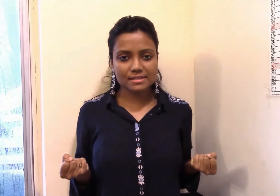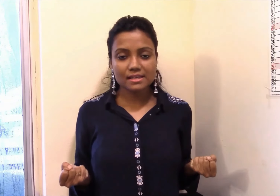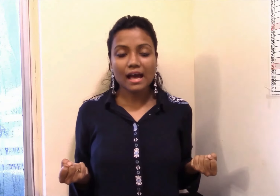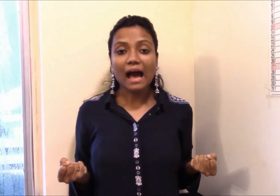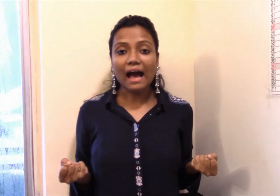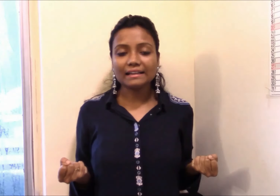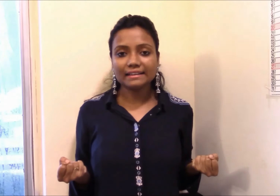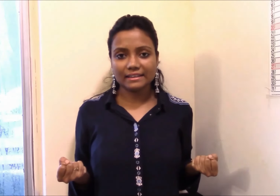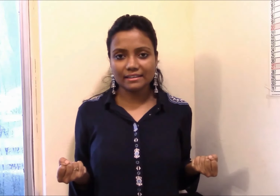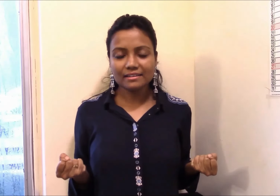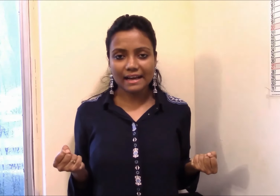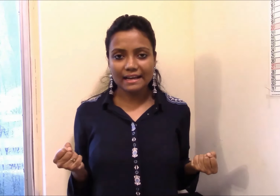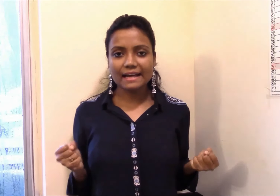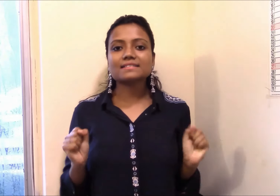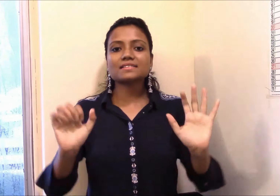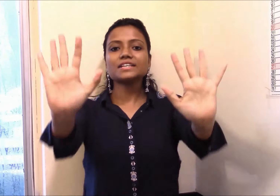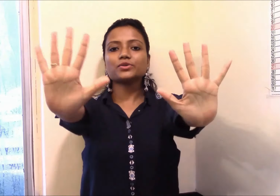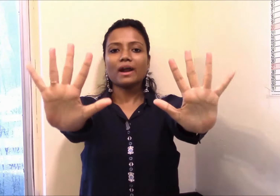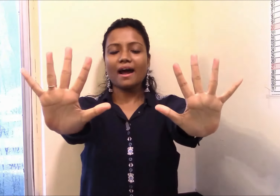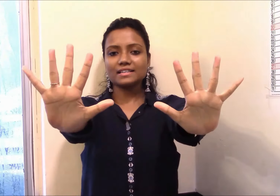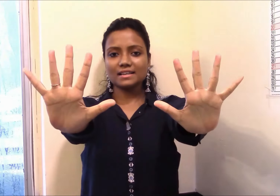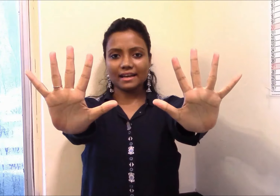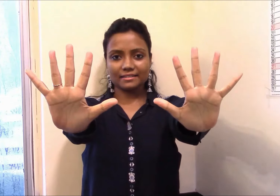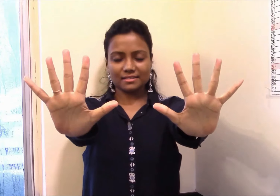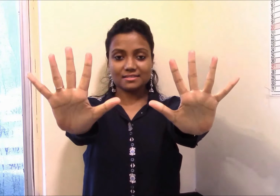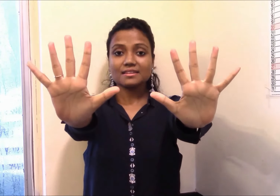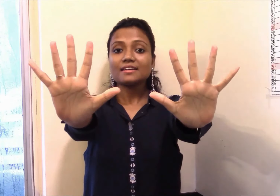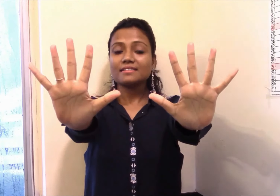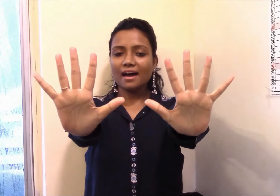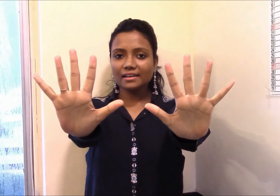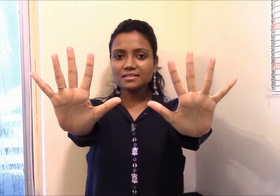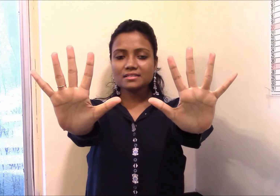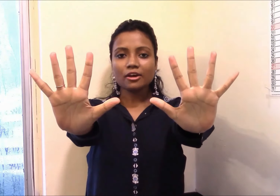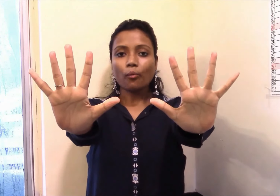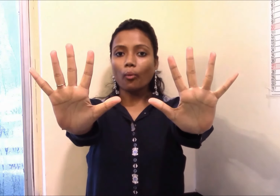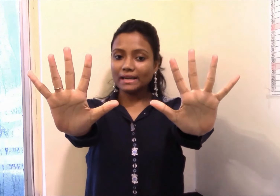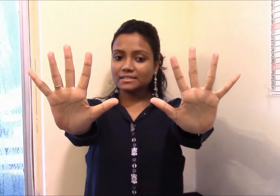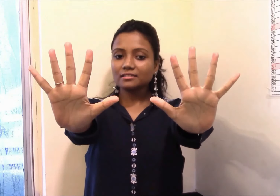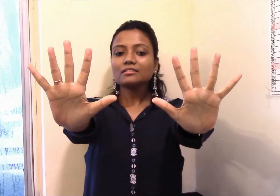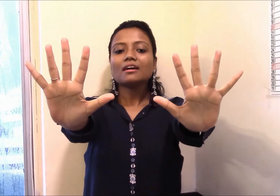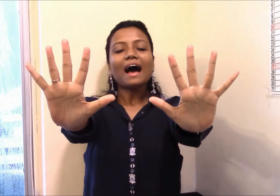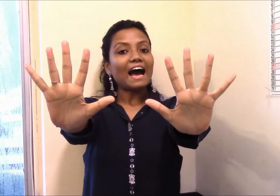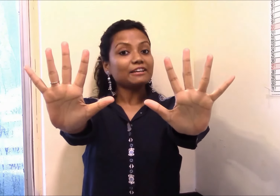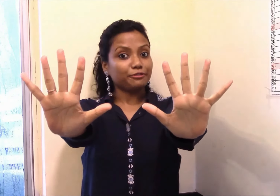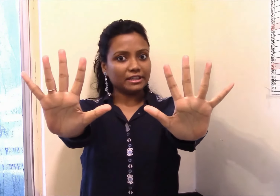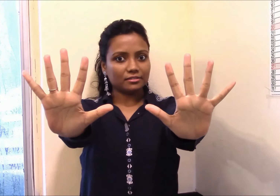and then extend your hand like this. Nice, wider and beautiful.